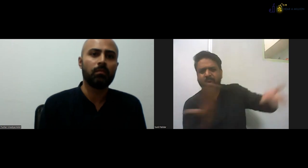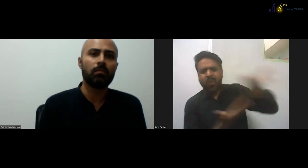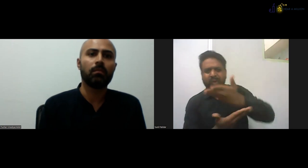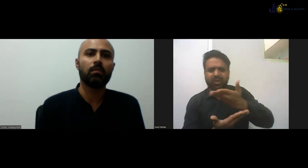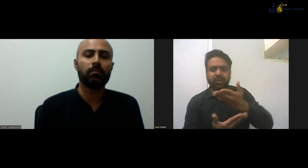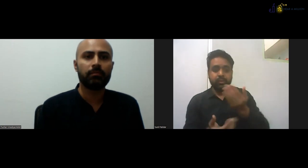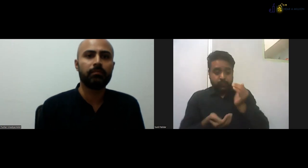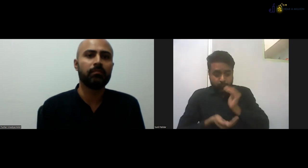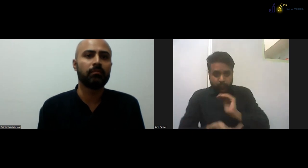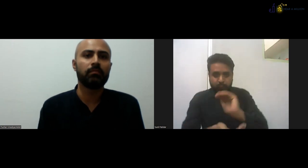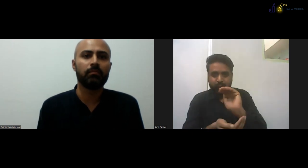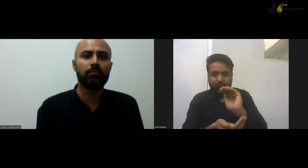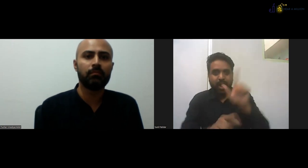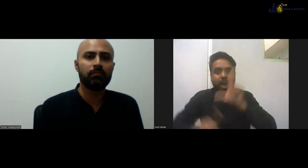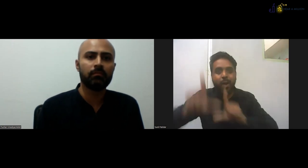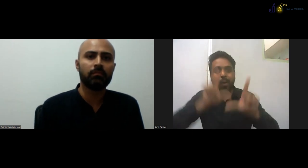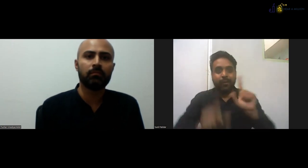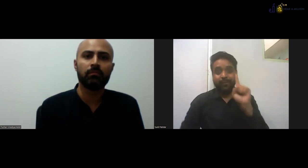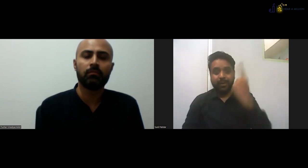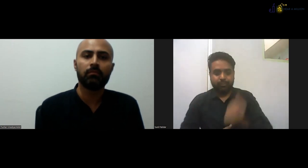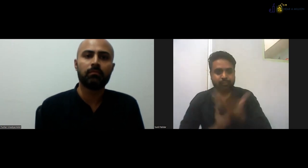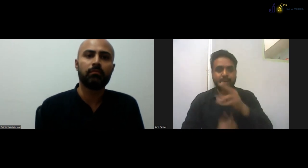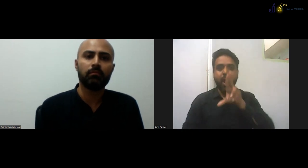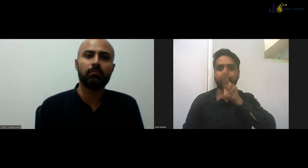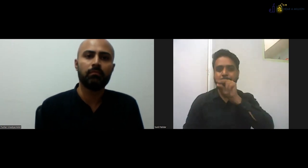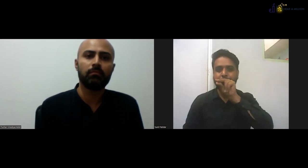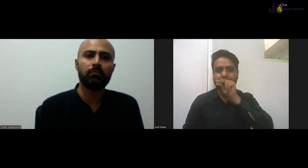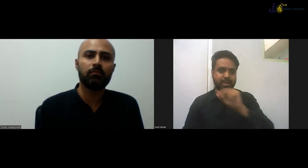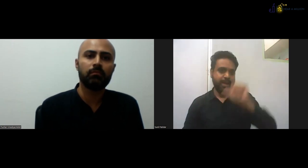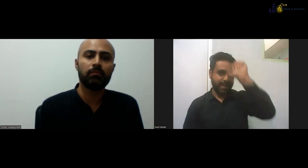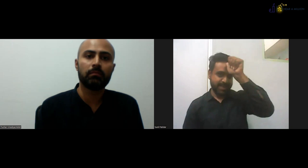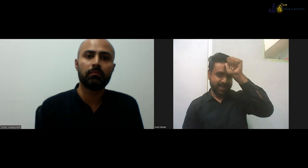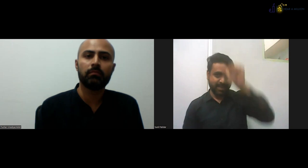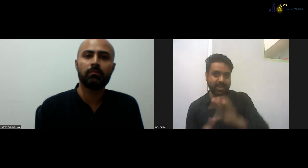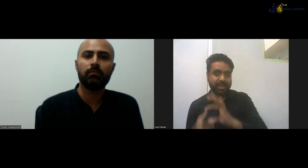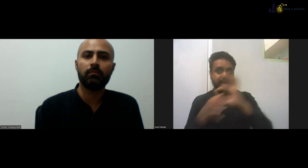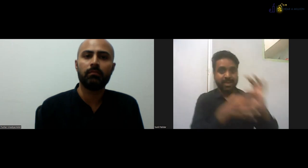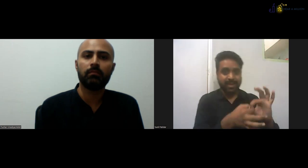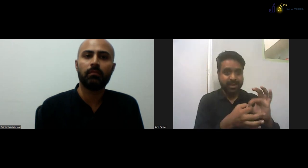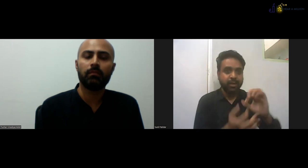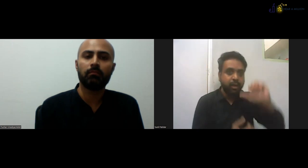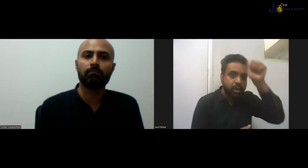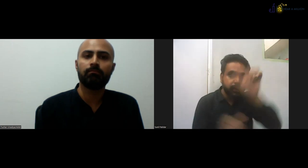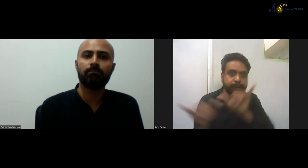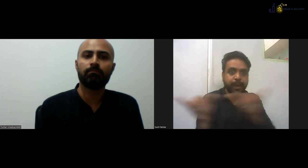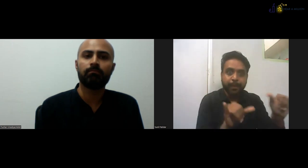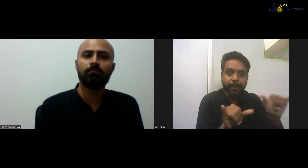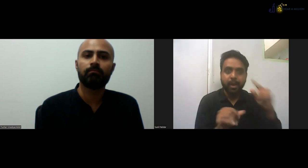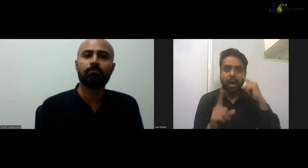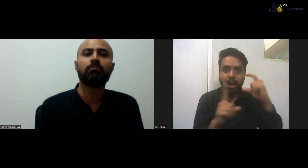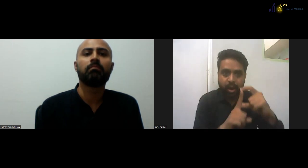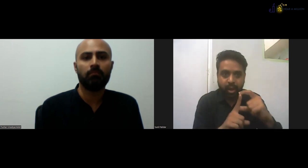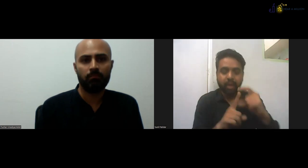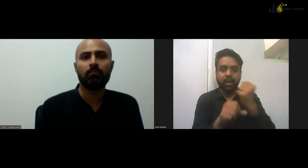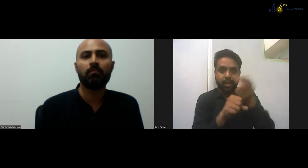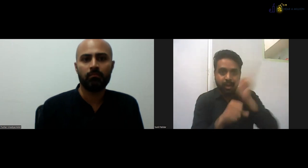and also the other hearing people, when, when they get their first language, right? They start learning Hindi or the other,